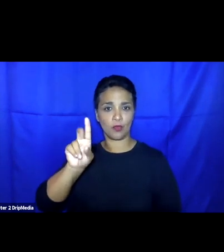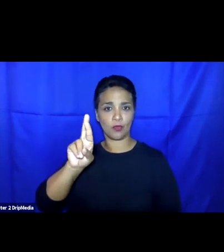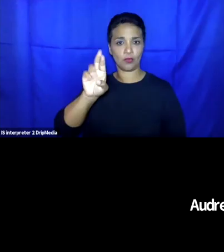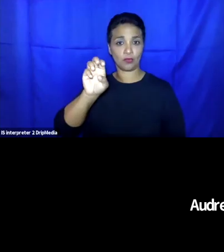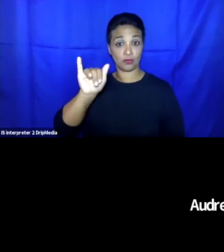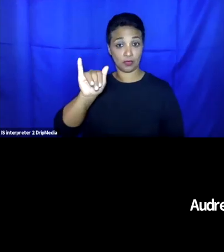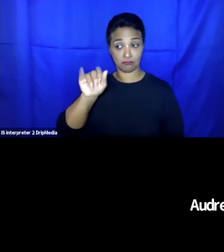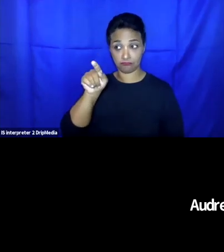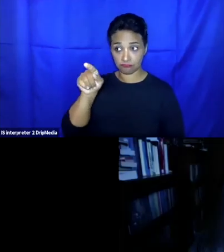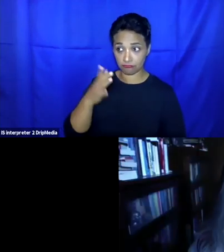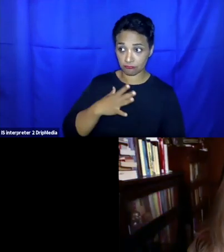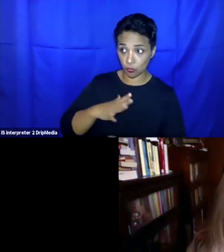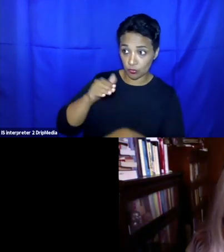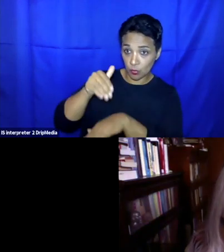this same issue.